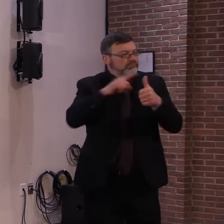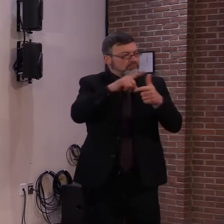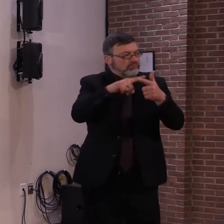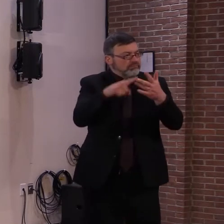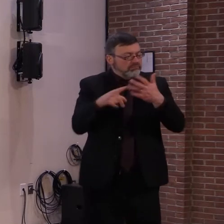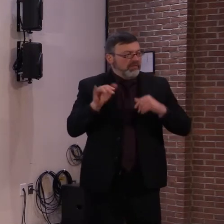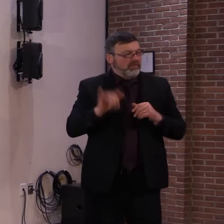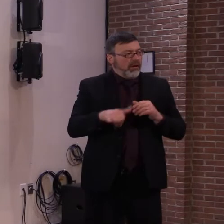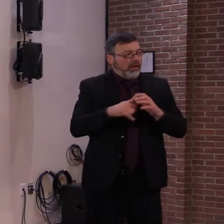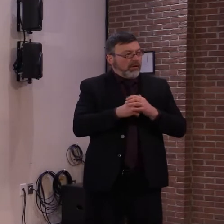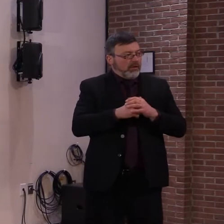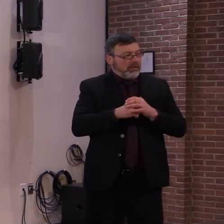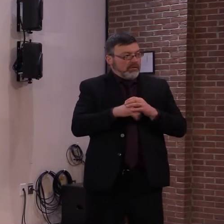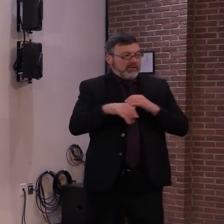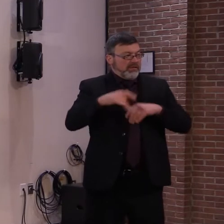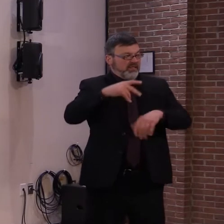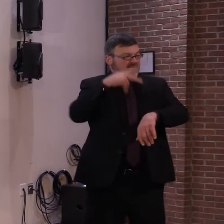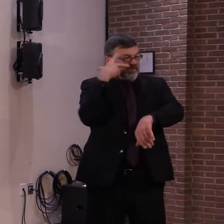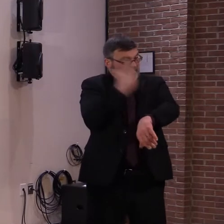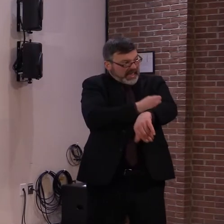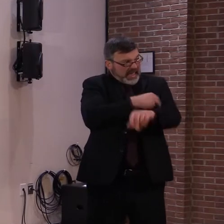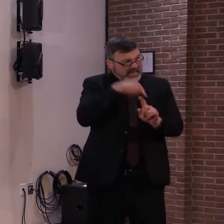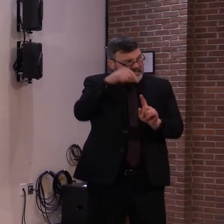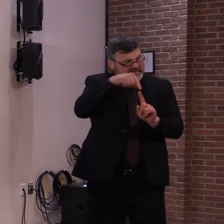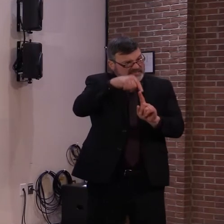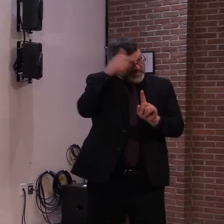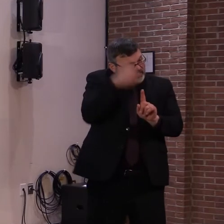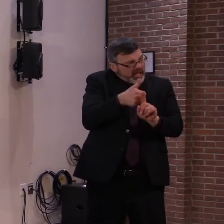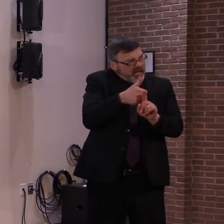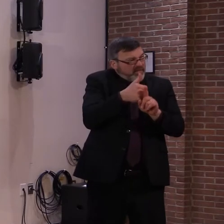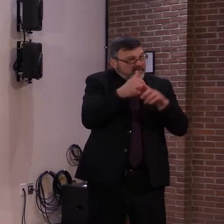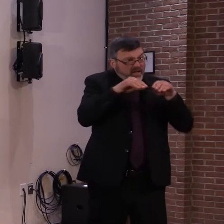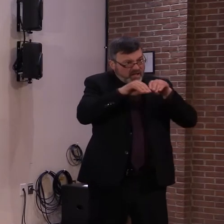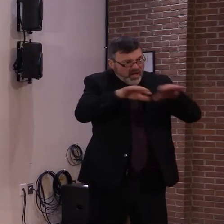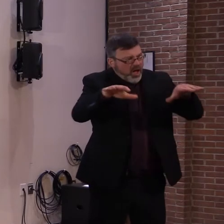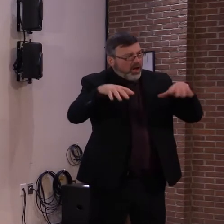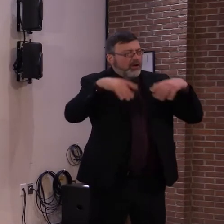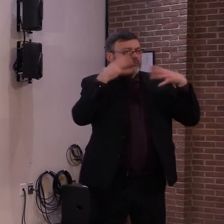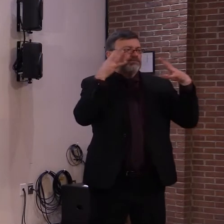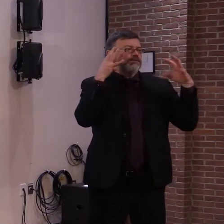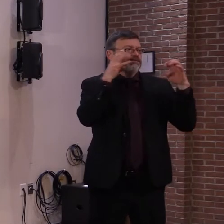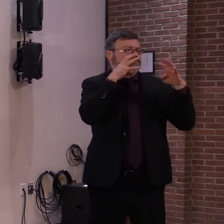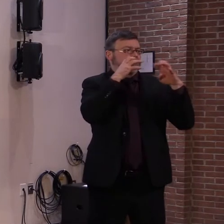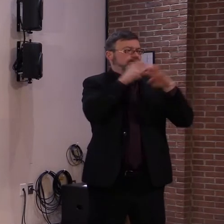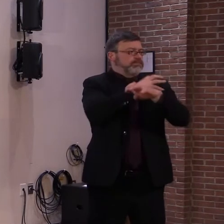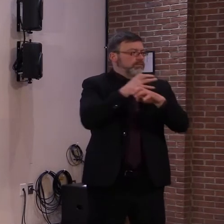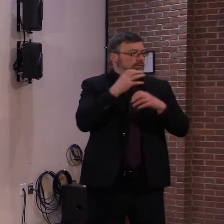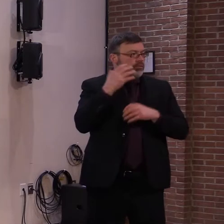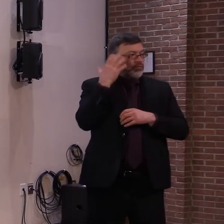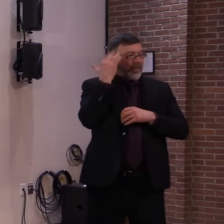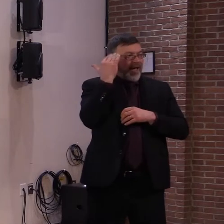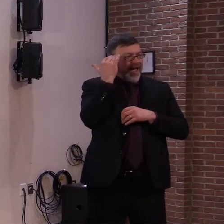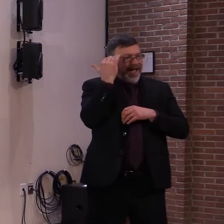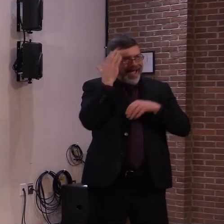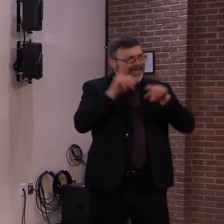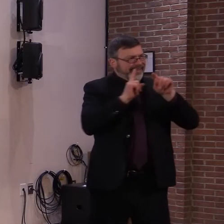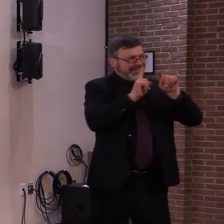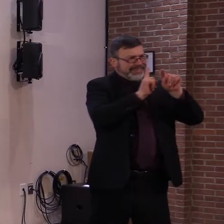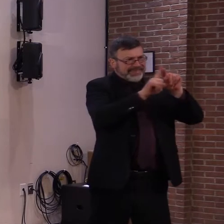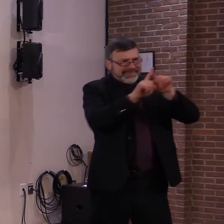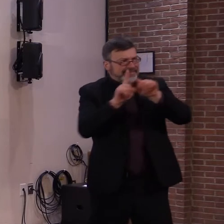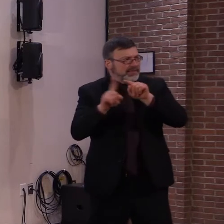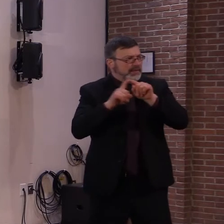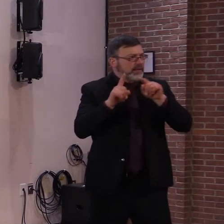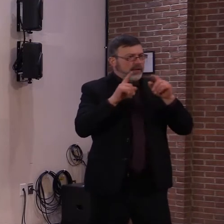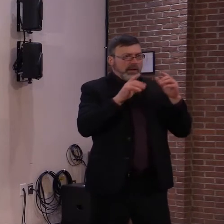complex one yet because it involves so many moving pieces, from changing information about the